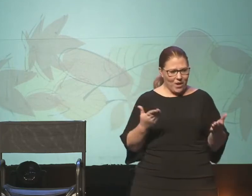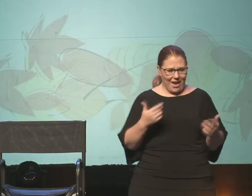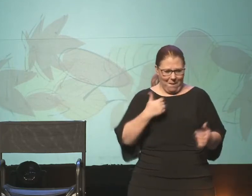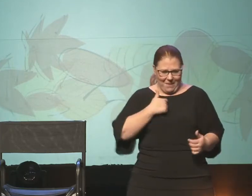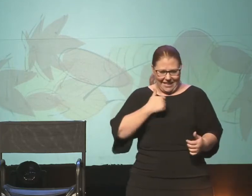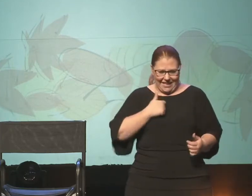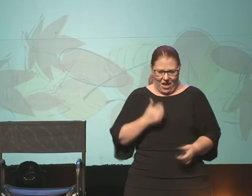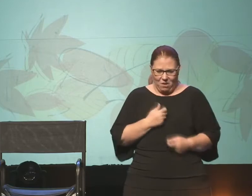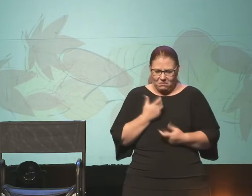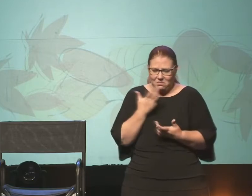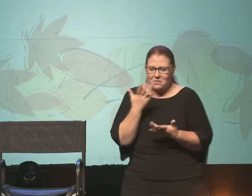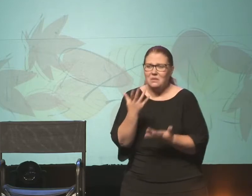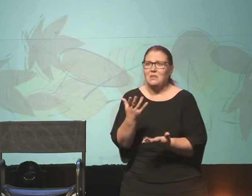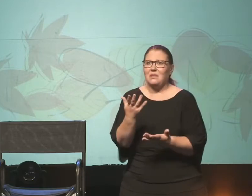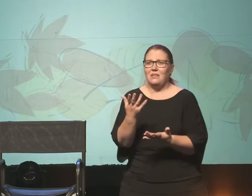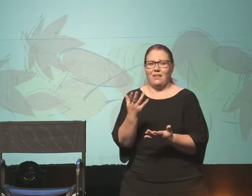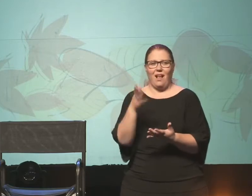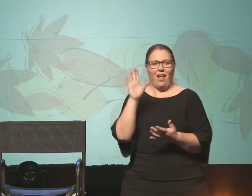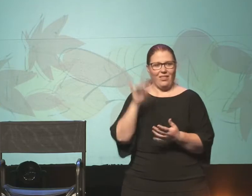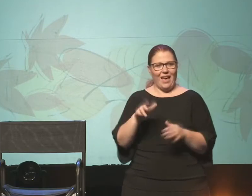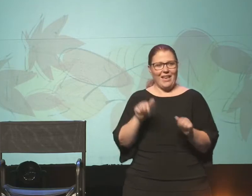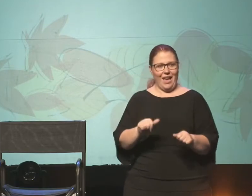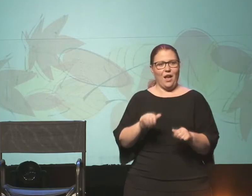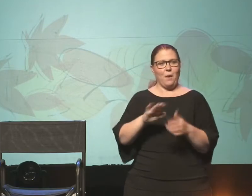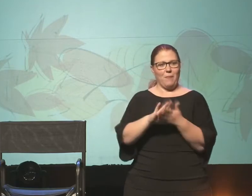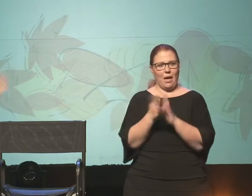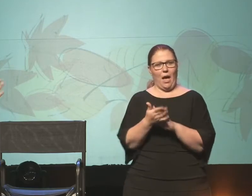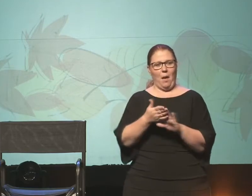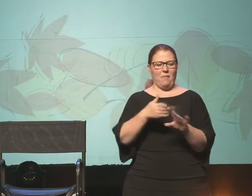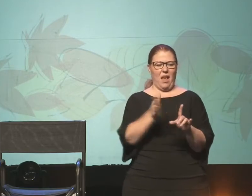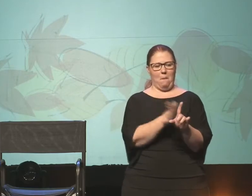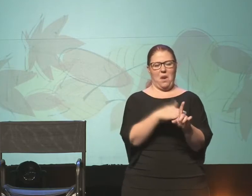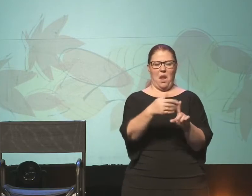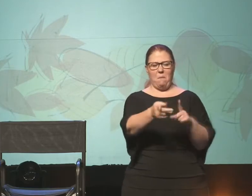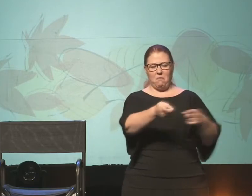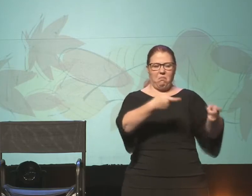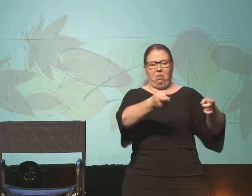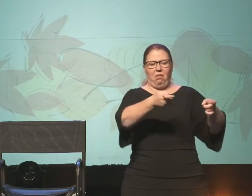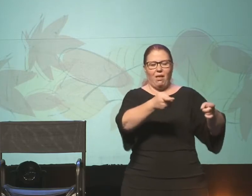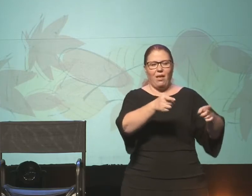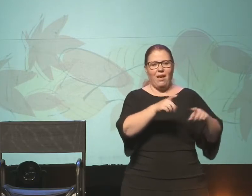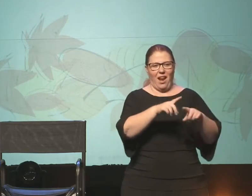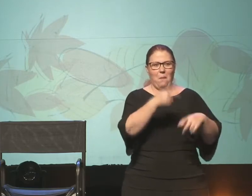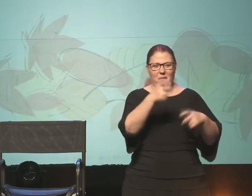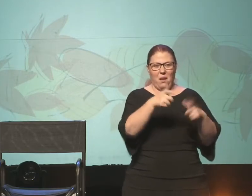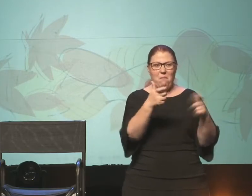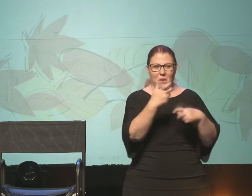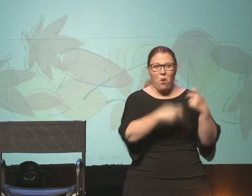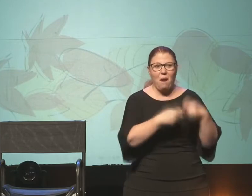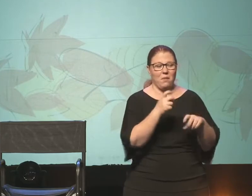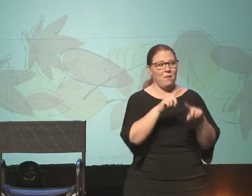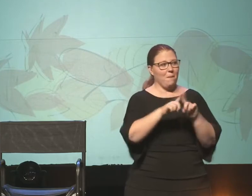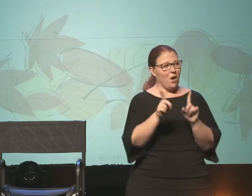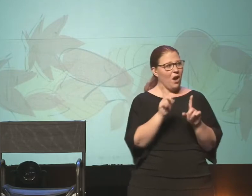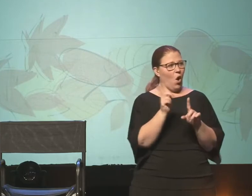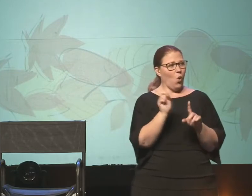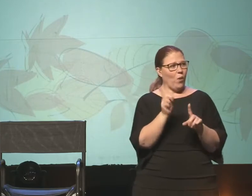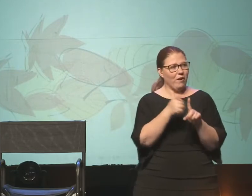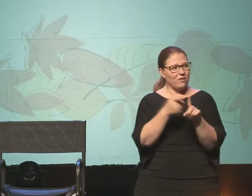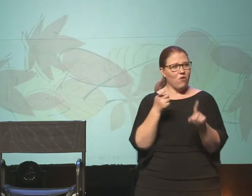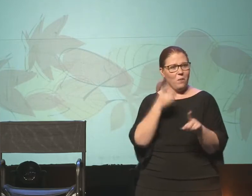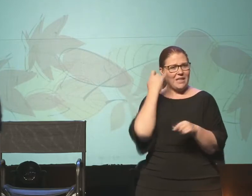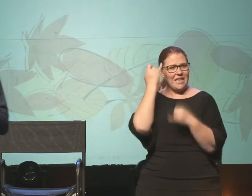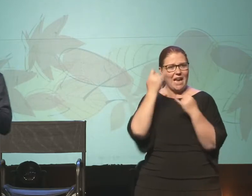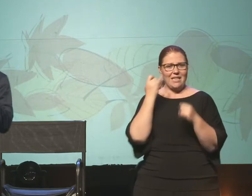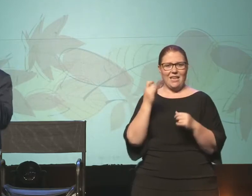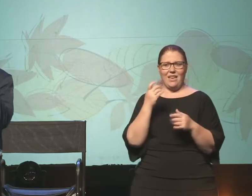self to the table. Those can become manipulative and highly problematic. But where that comes from is this idea that there's